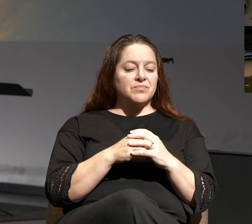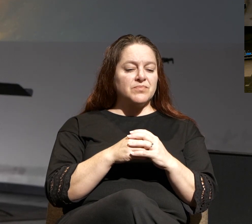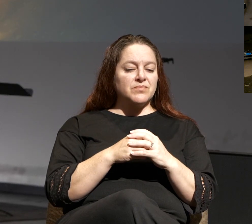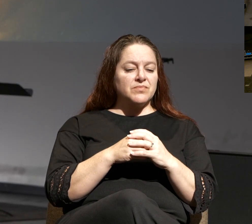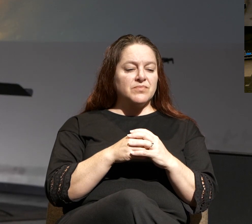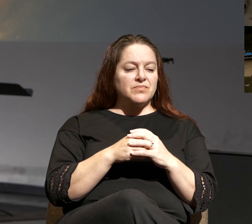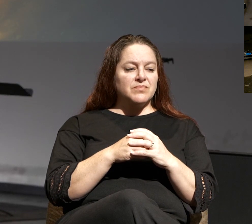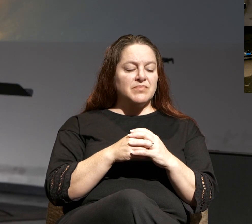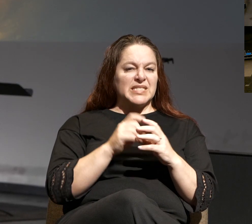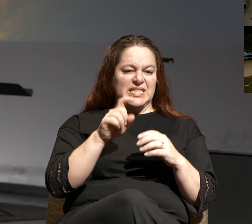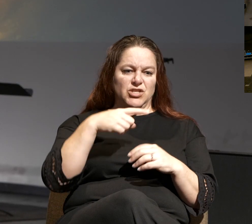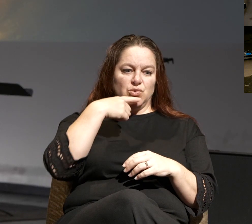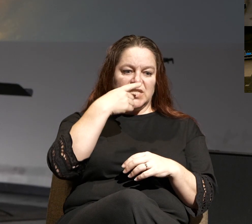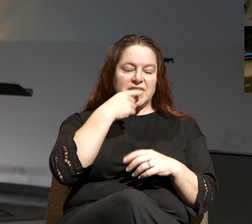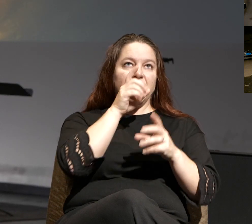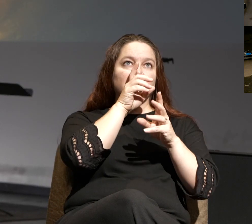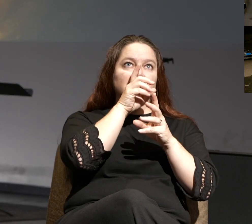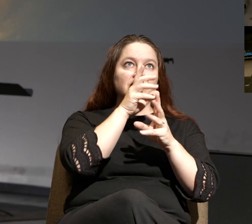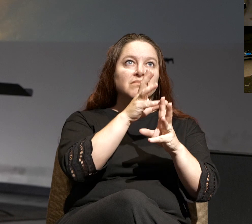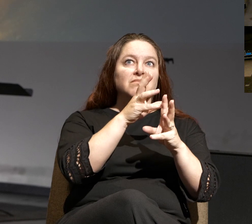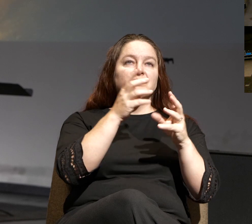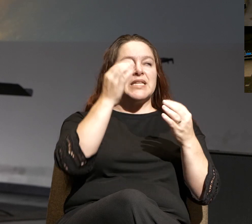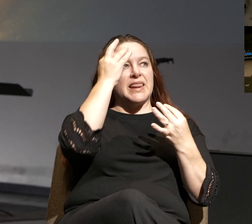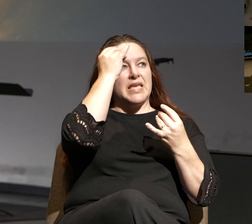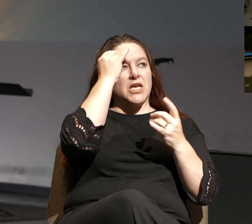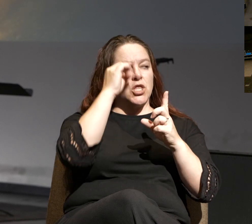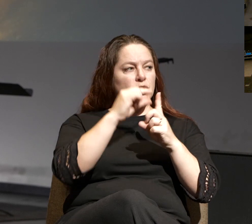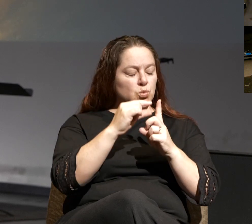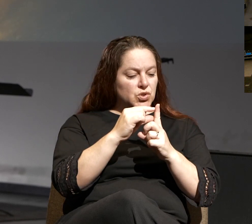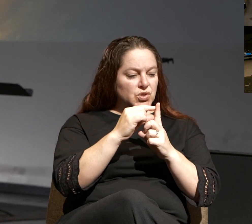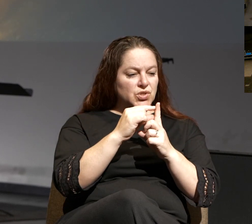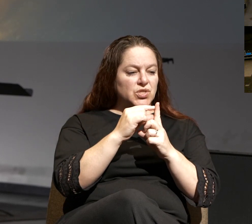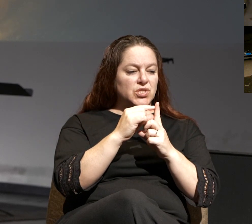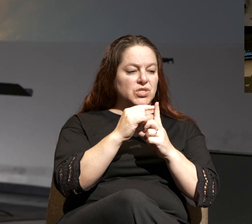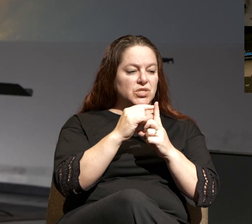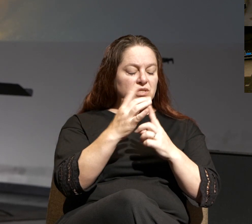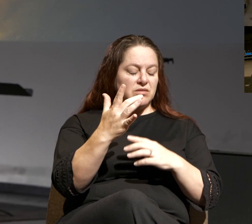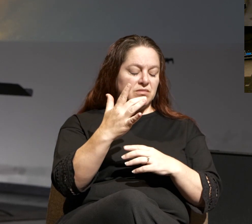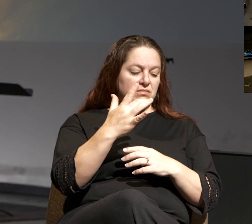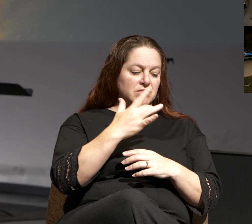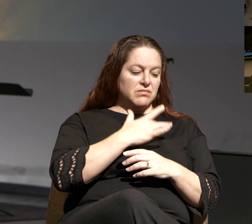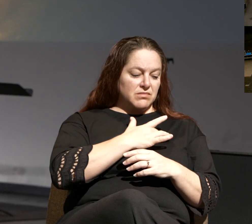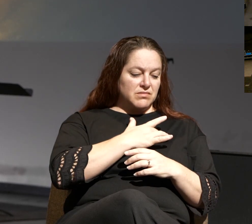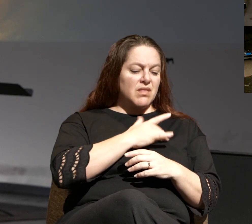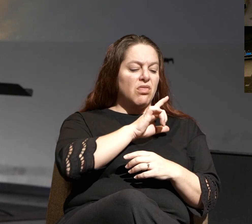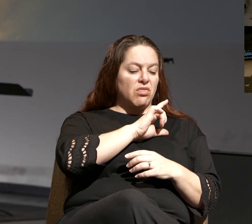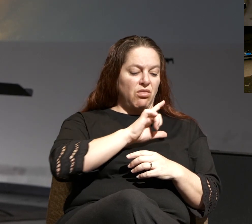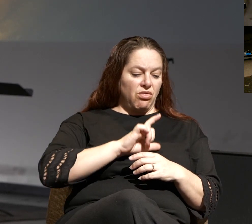needs to say those words out loud, to think those words, to place those words on their heart.